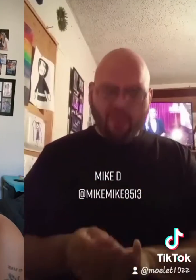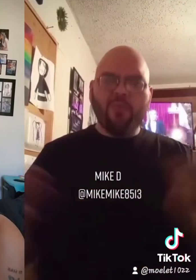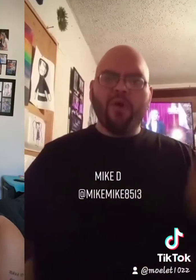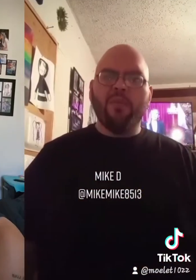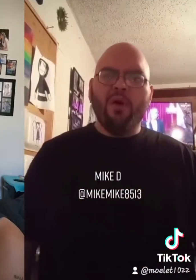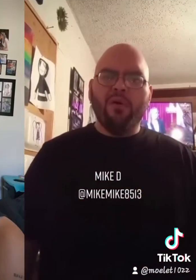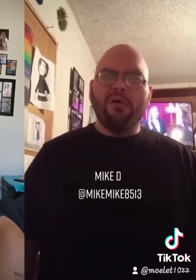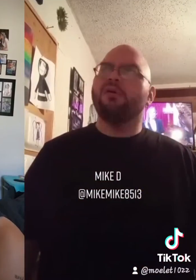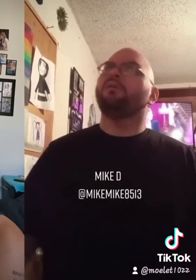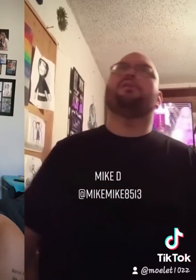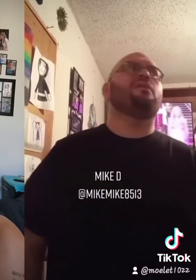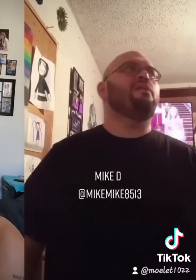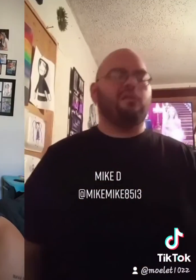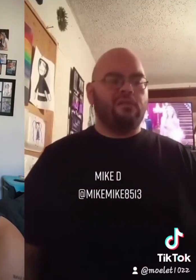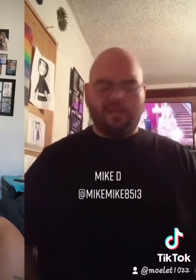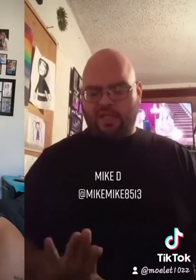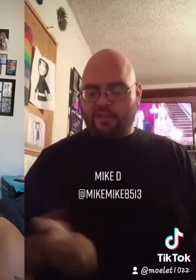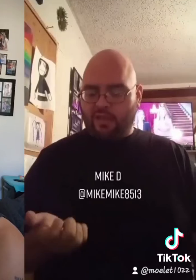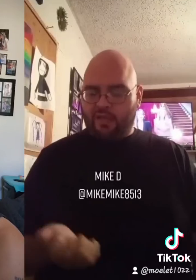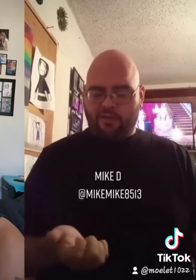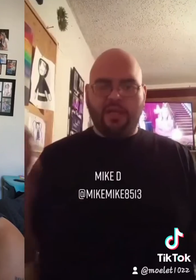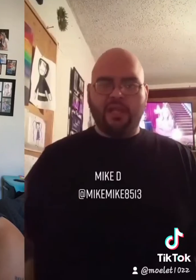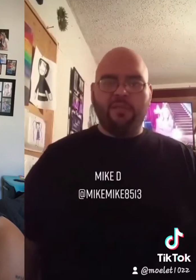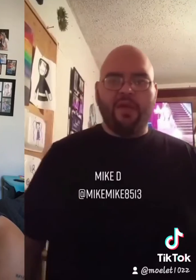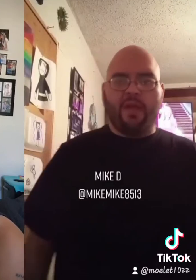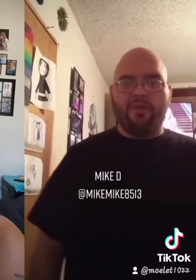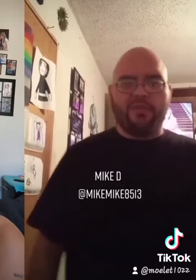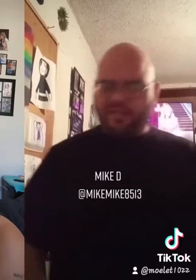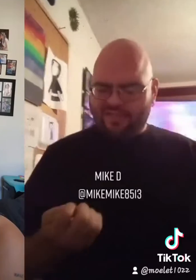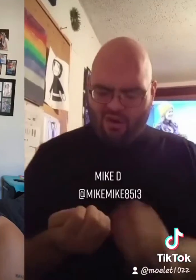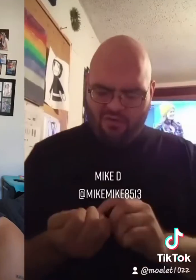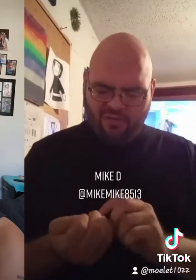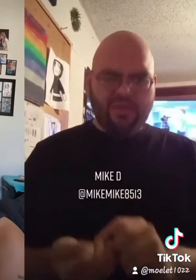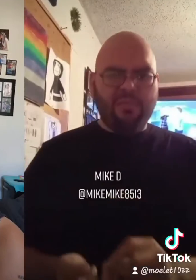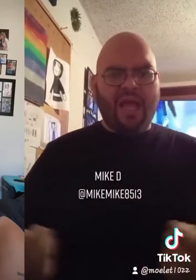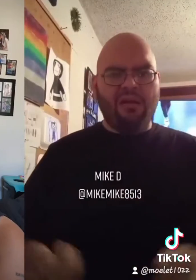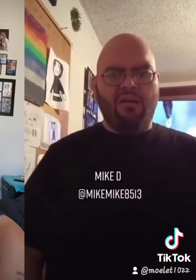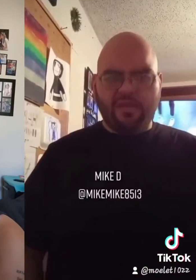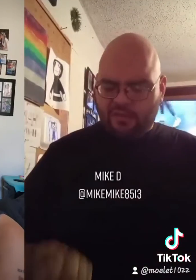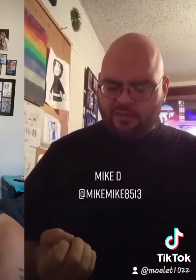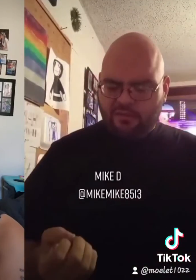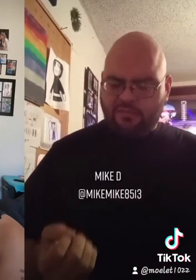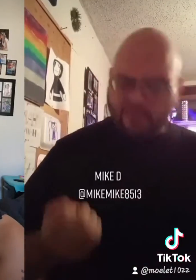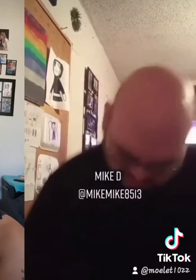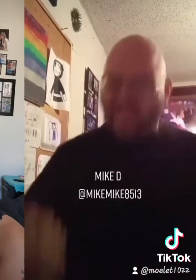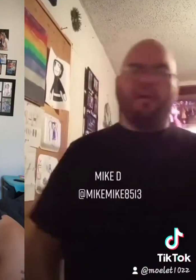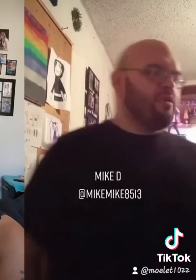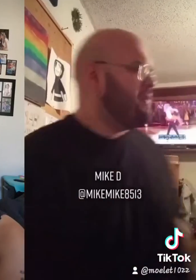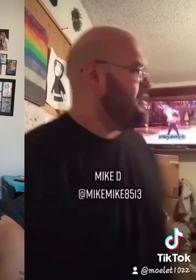we were gonna do blue. What? I guess I can go back up there and have them take this off and put the black on. Crap.